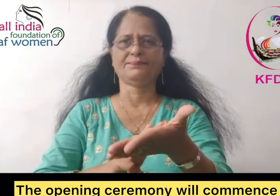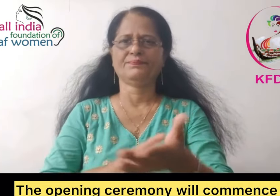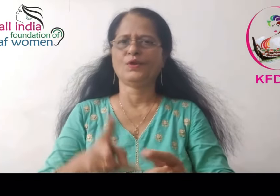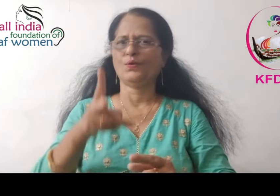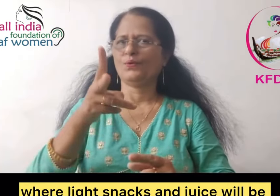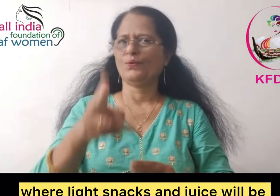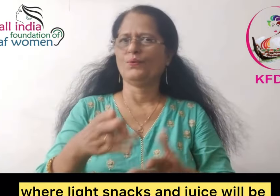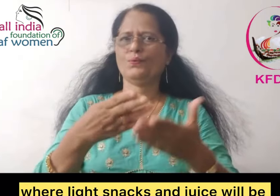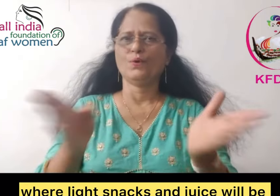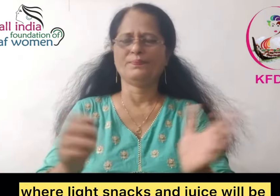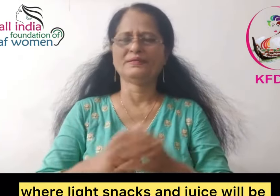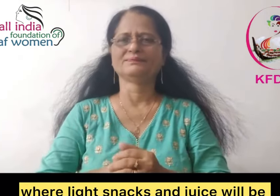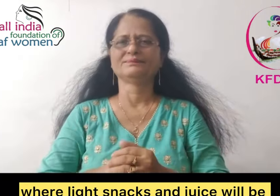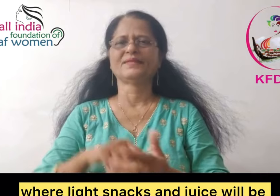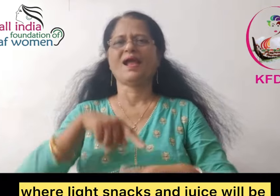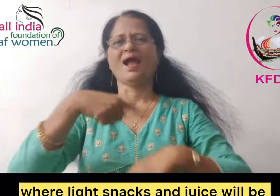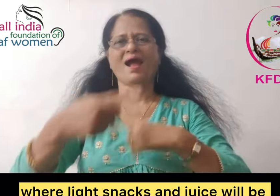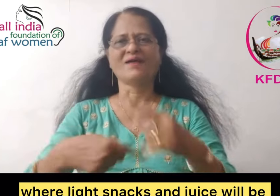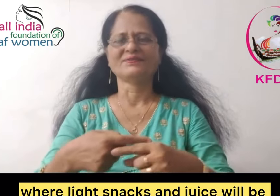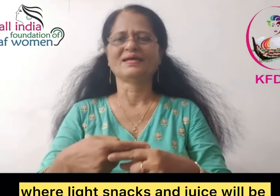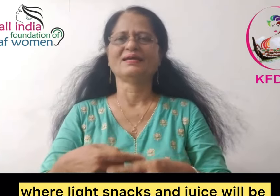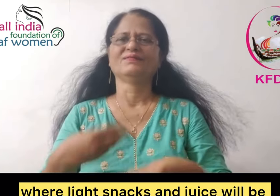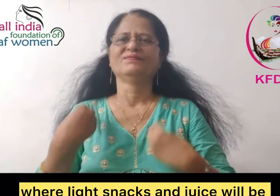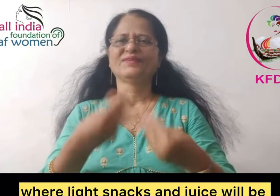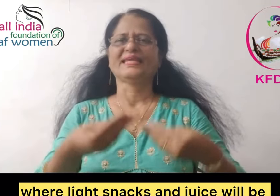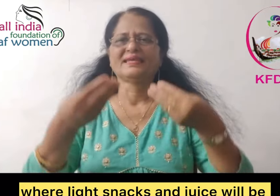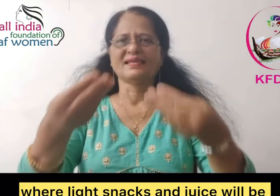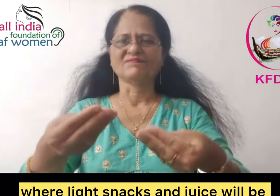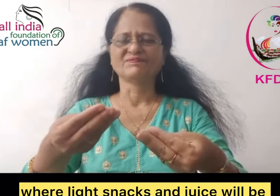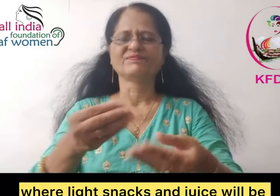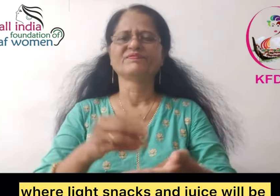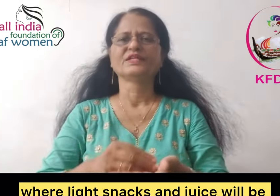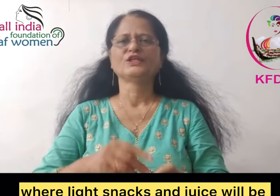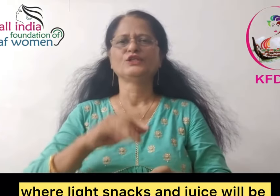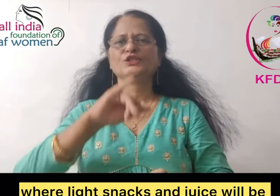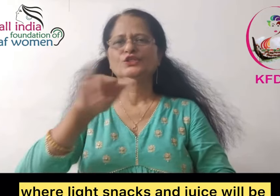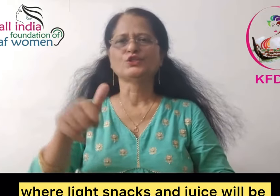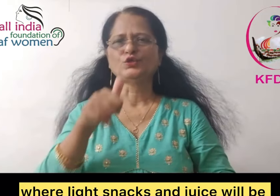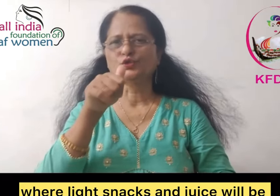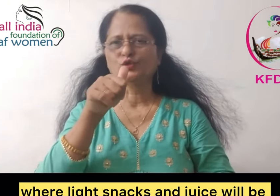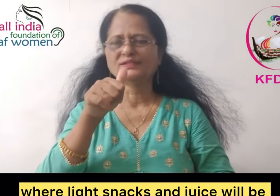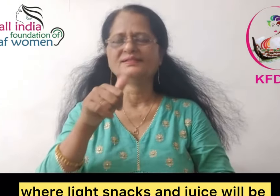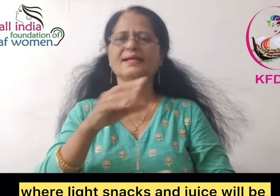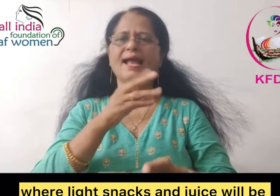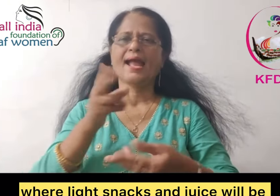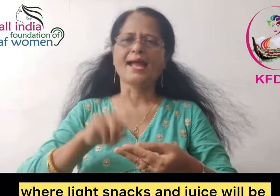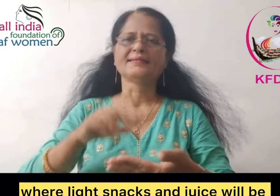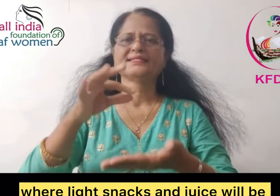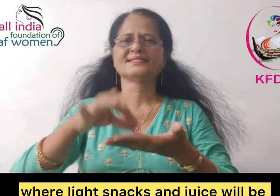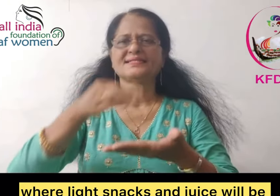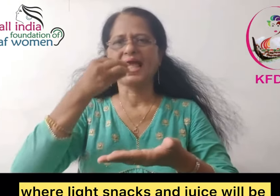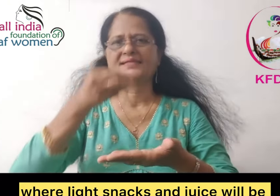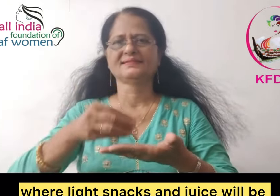11am in the morning, where light snacks and juice will be provided to all the attendees.